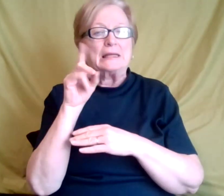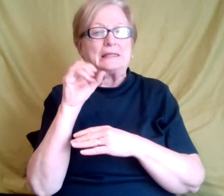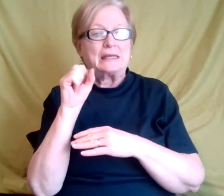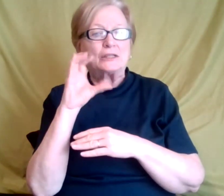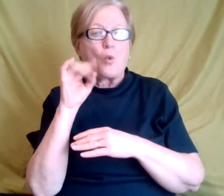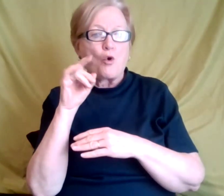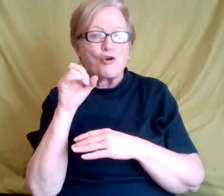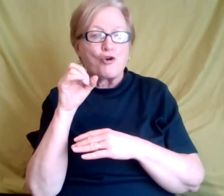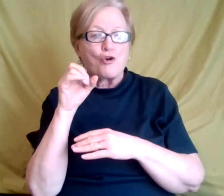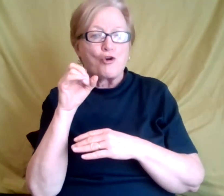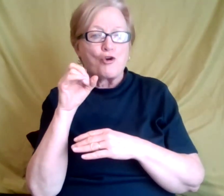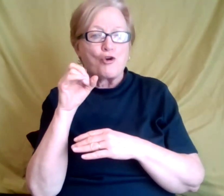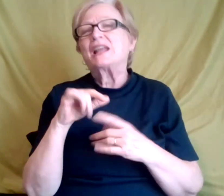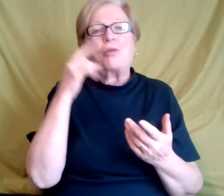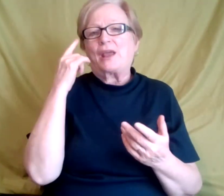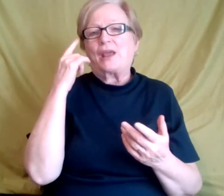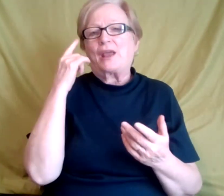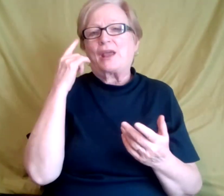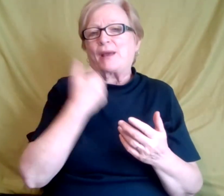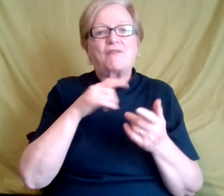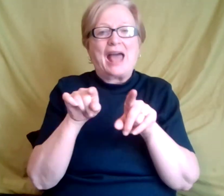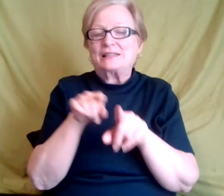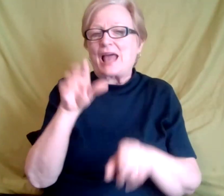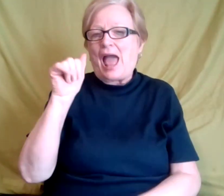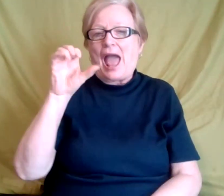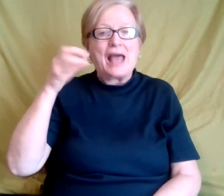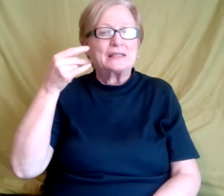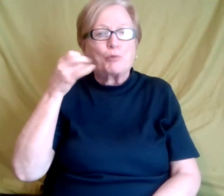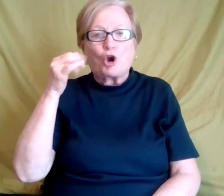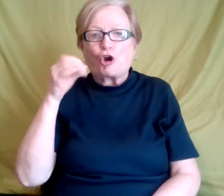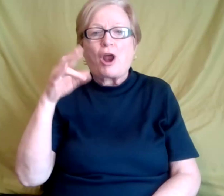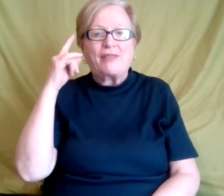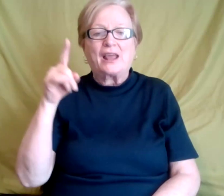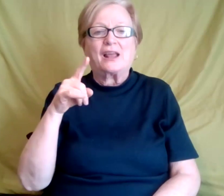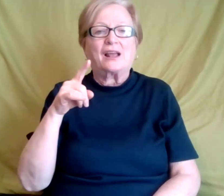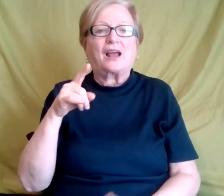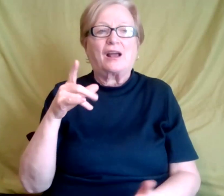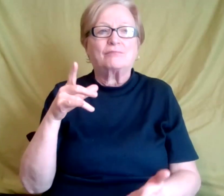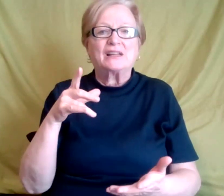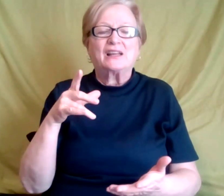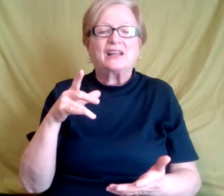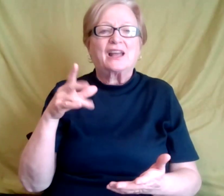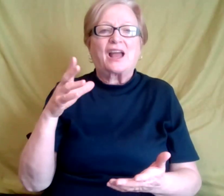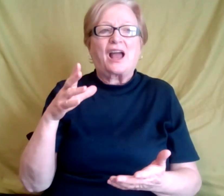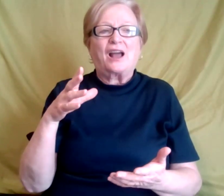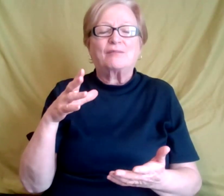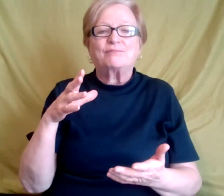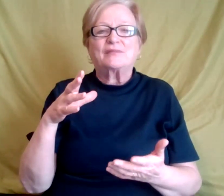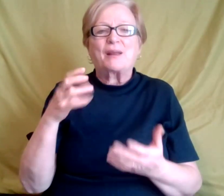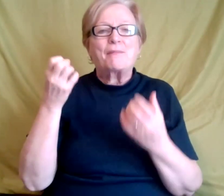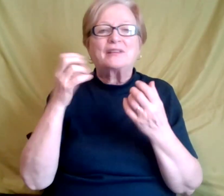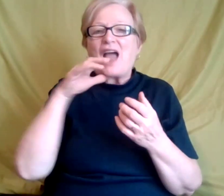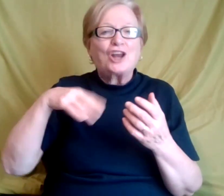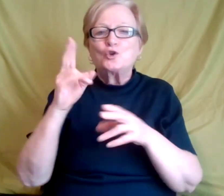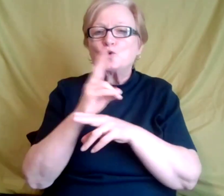define myself as having Asperger's. That is an outdated terminology that hasn't been used for many years.